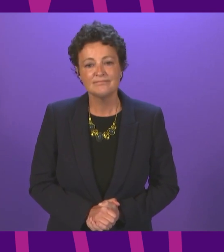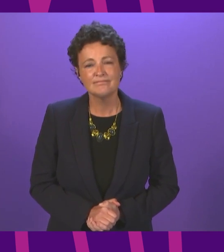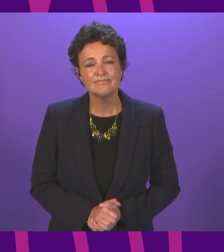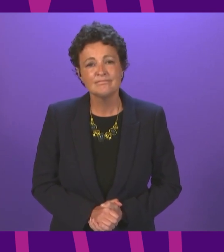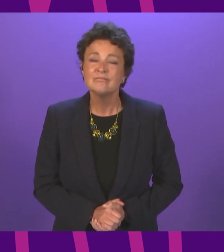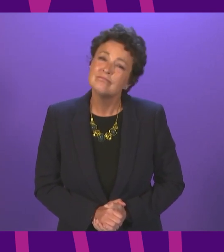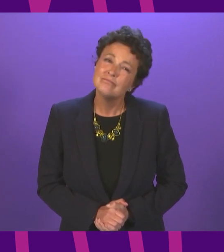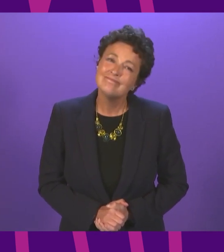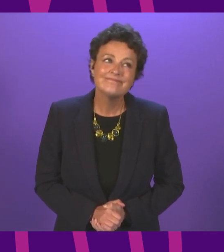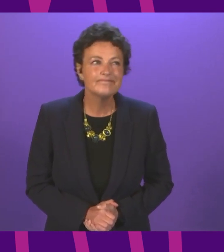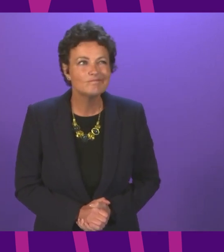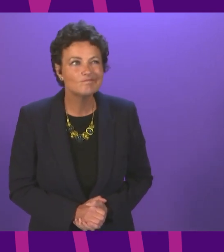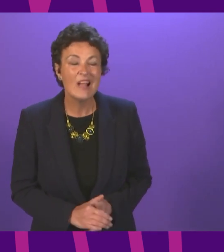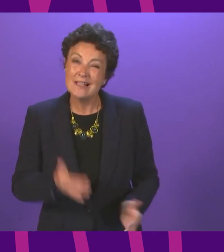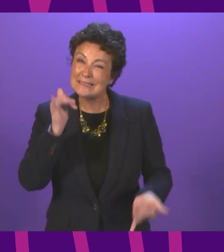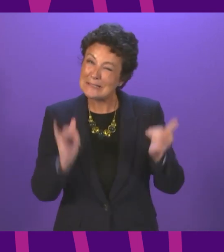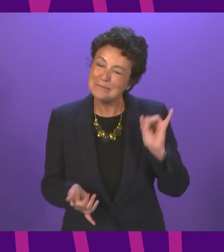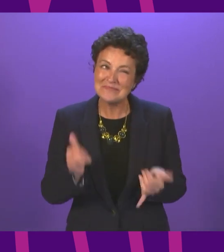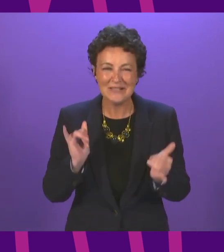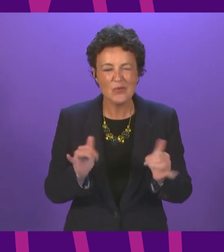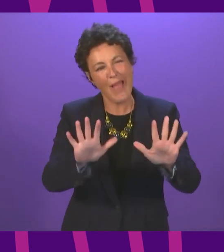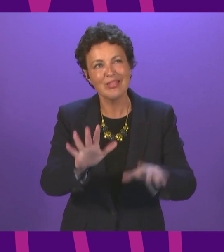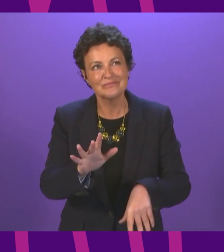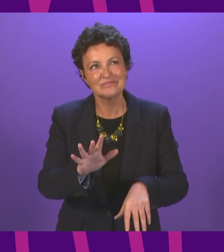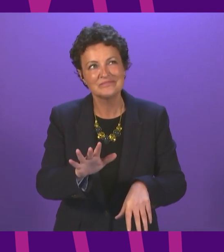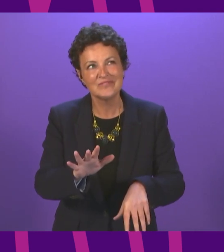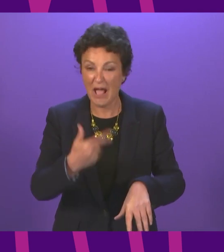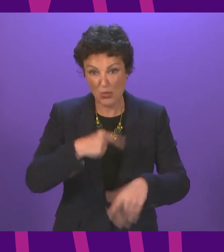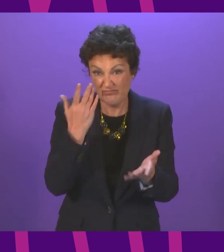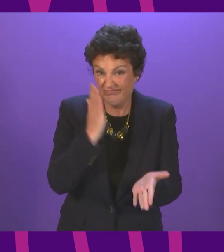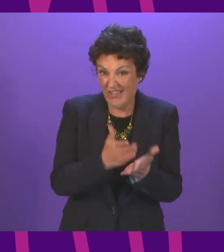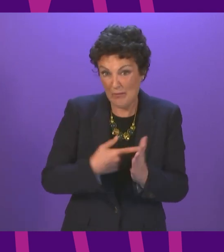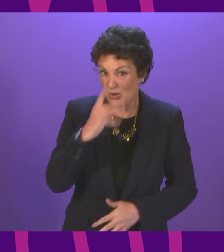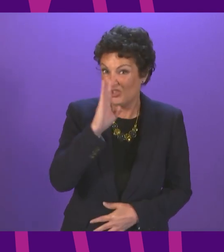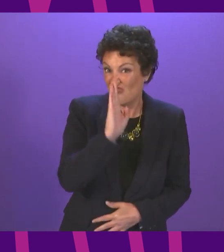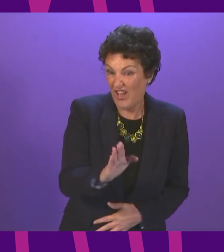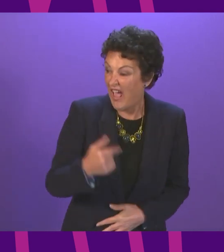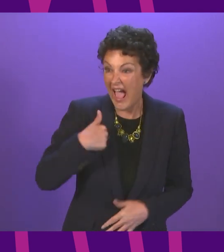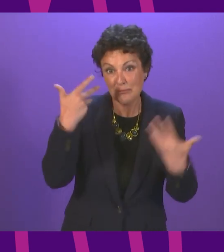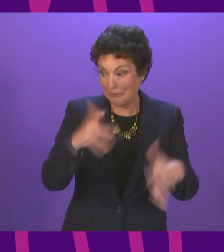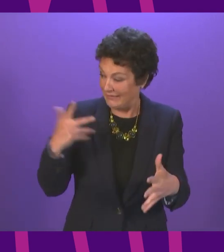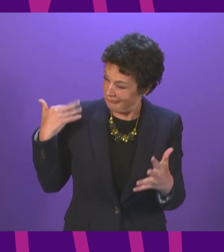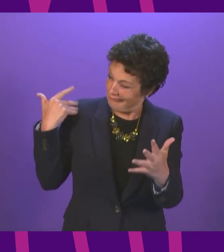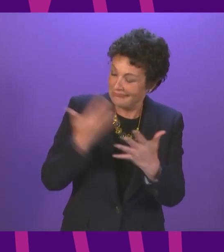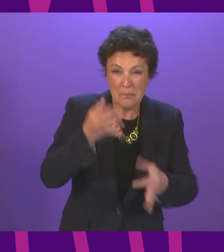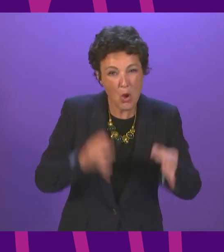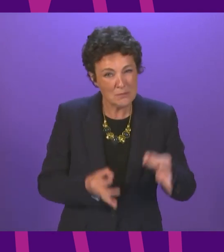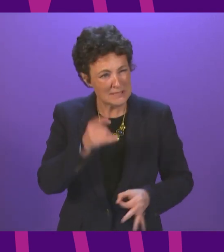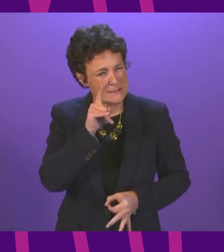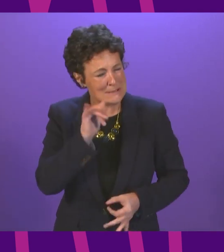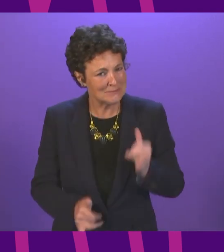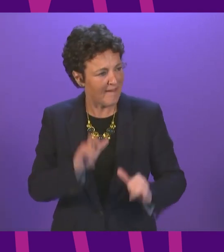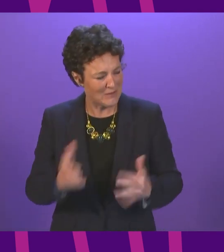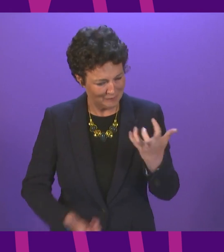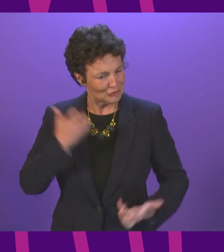Sometimes, and it's one of the things, the longer I'm in politics, I'm going to be candid here, presiding officer, the more frustrated I often get at the